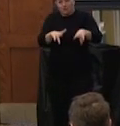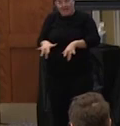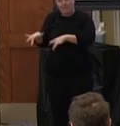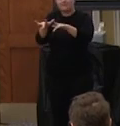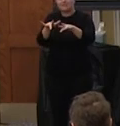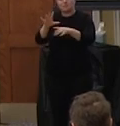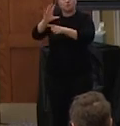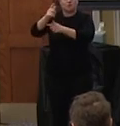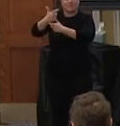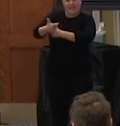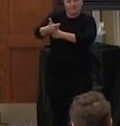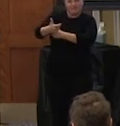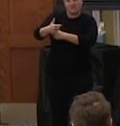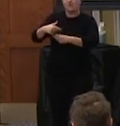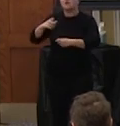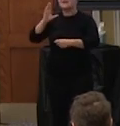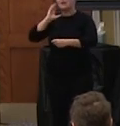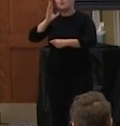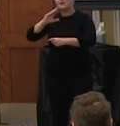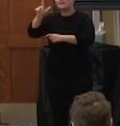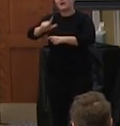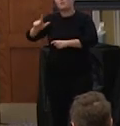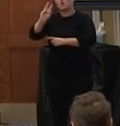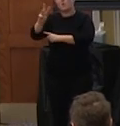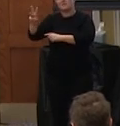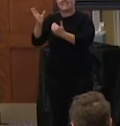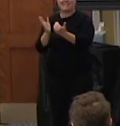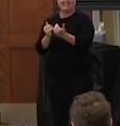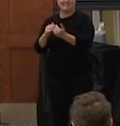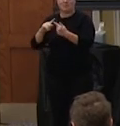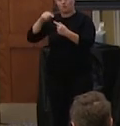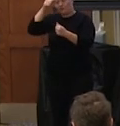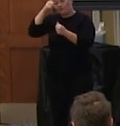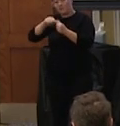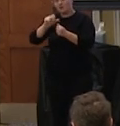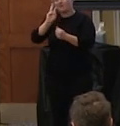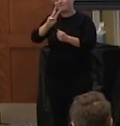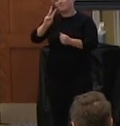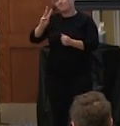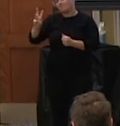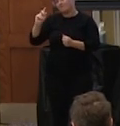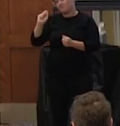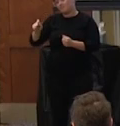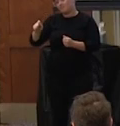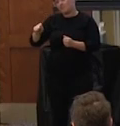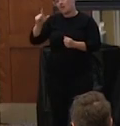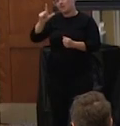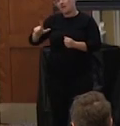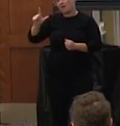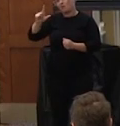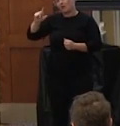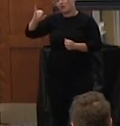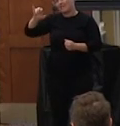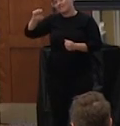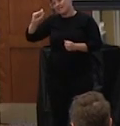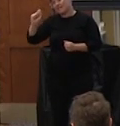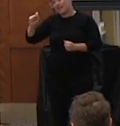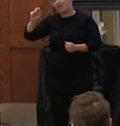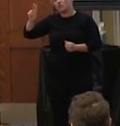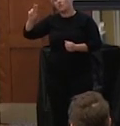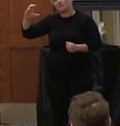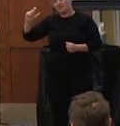and it will be available at the library's website very easy website to remember www.libraries.uc